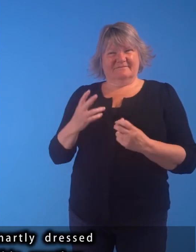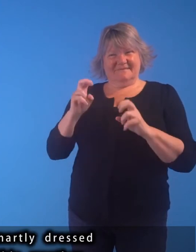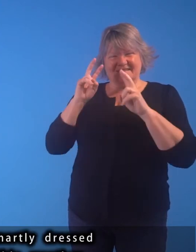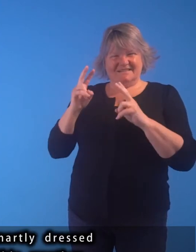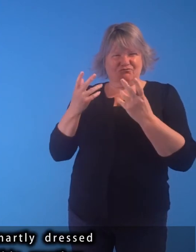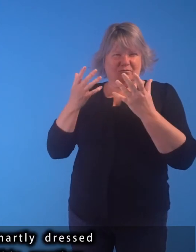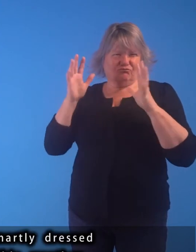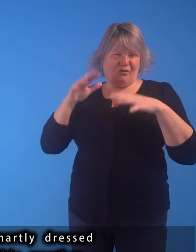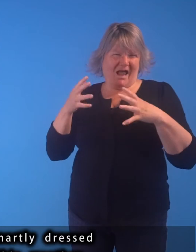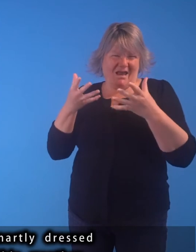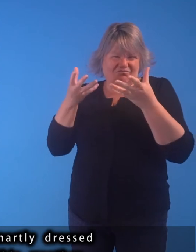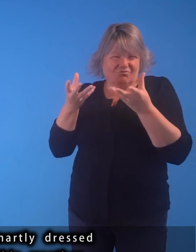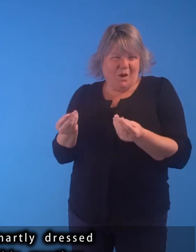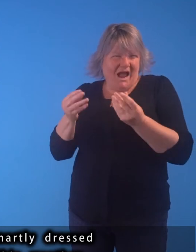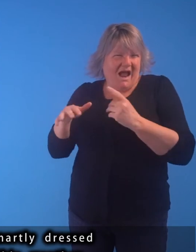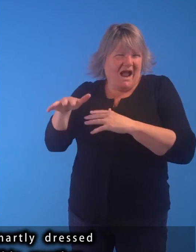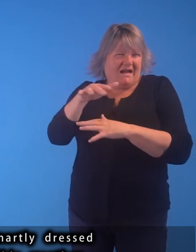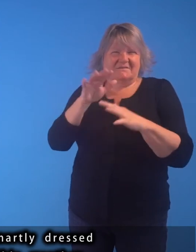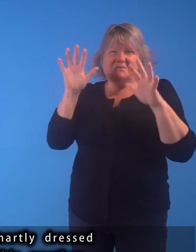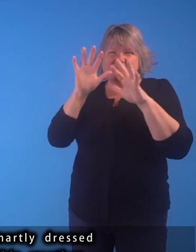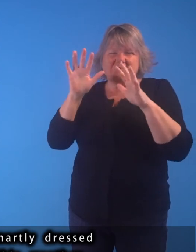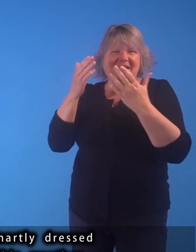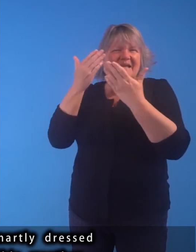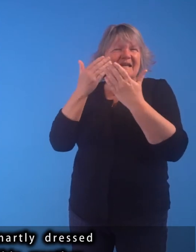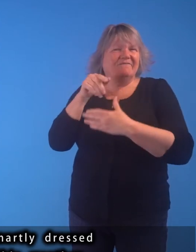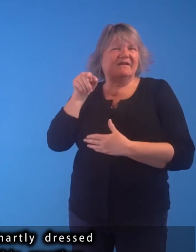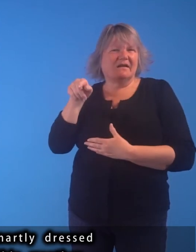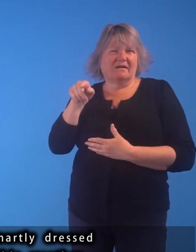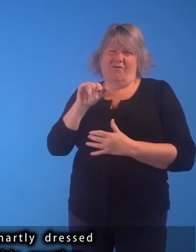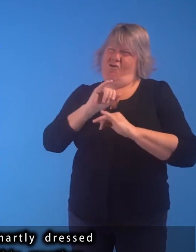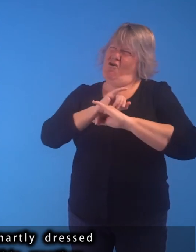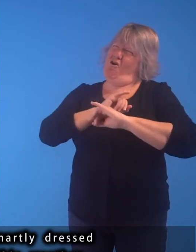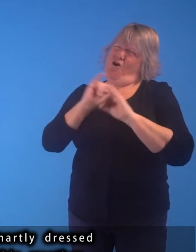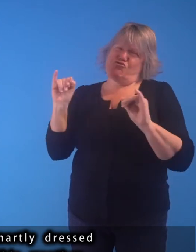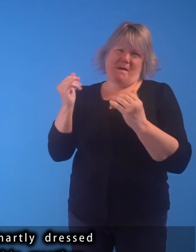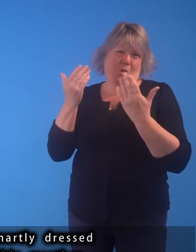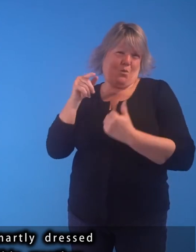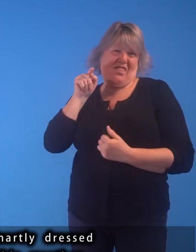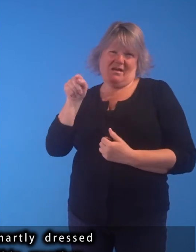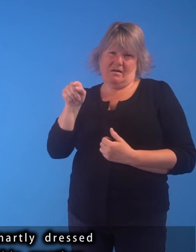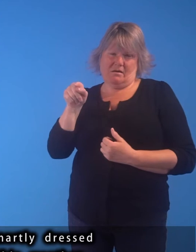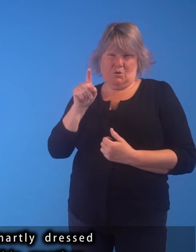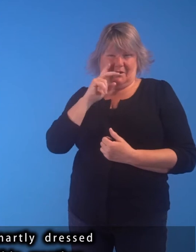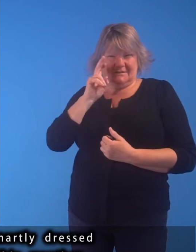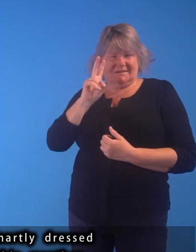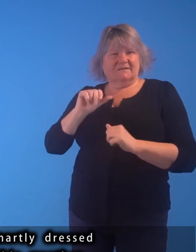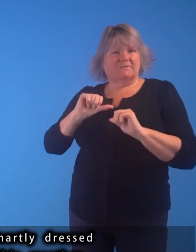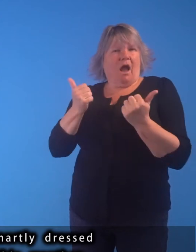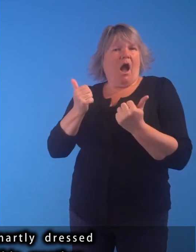On a rain-soaked, misty evening, a smartly dressed woman seeks shelter from the